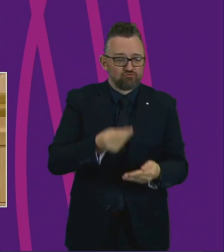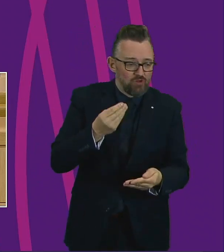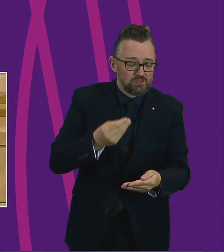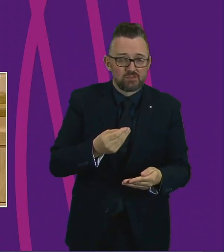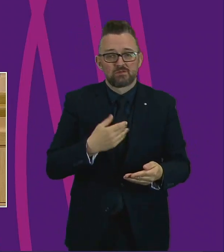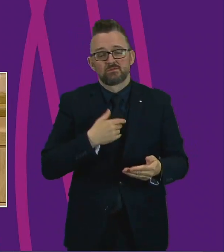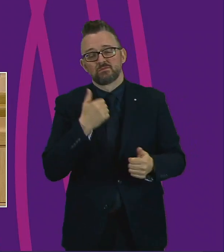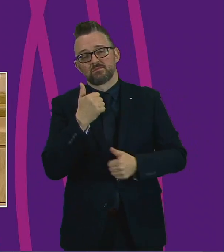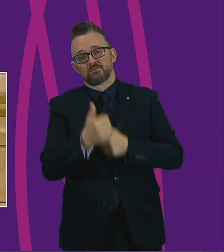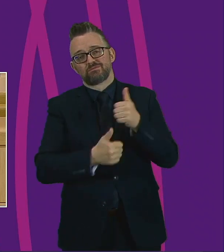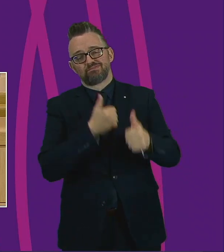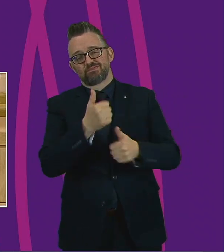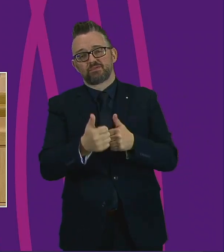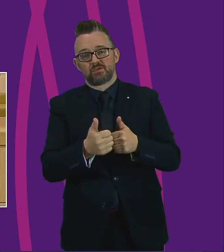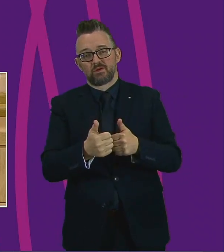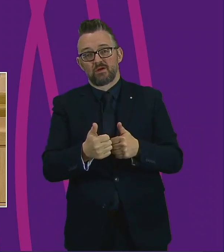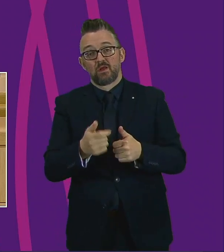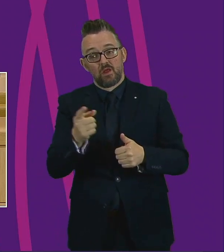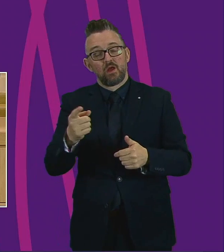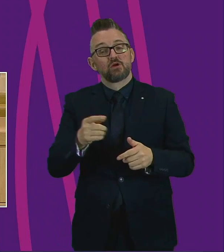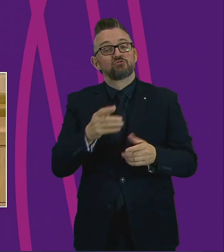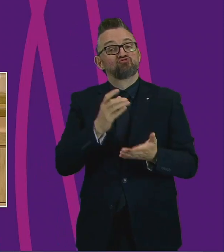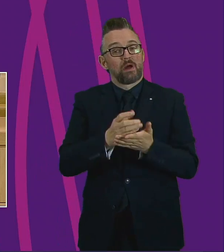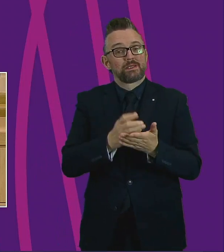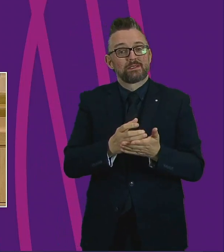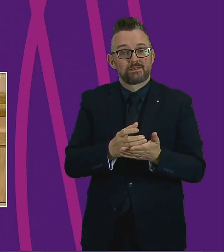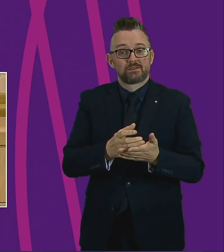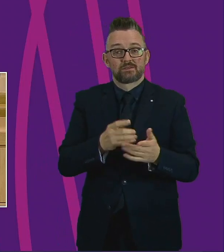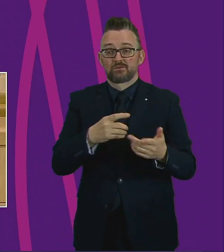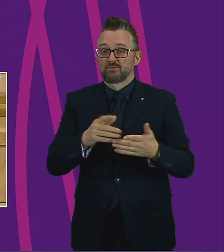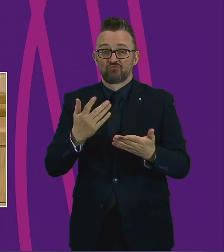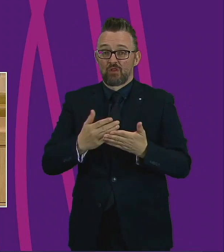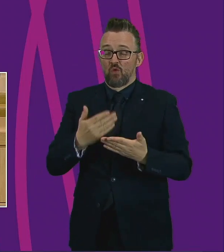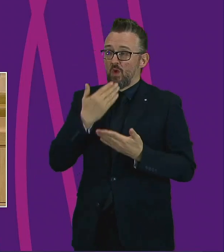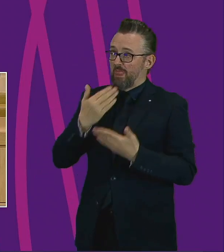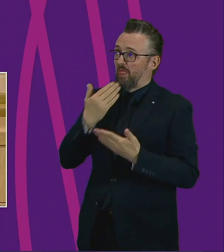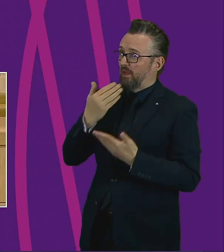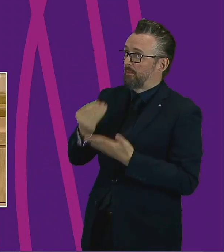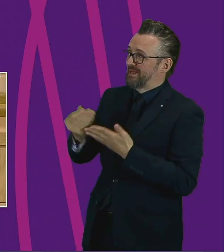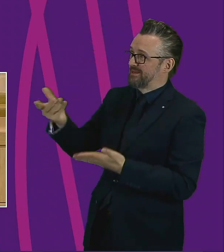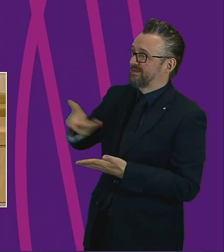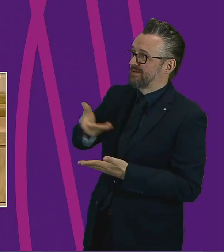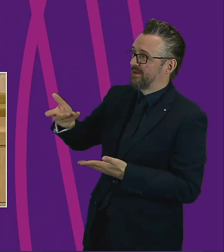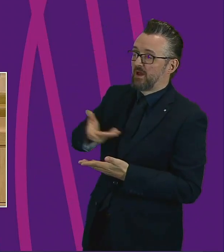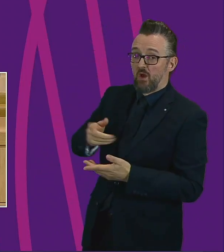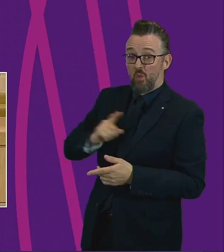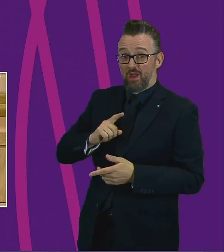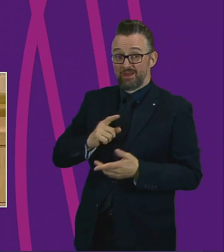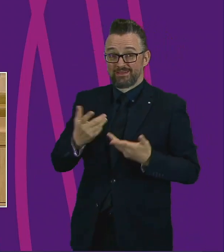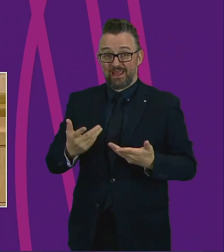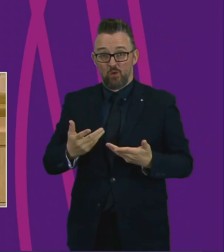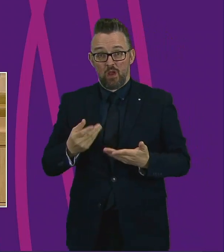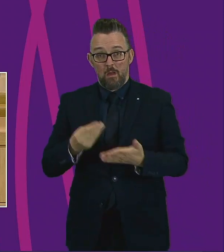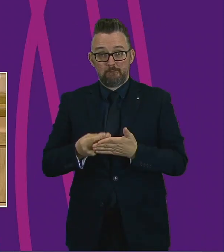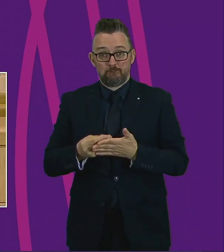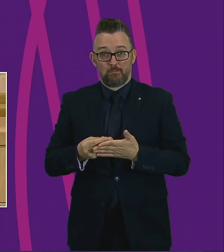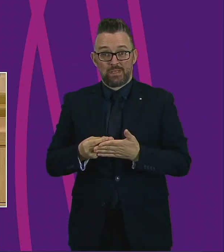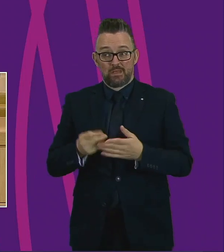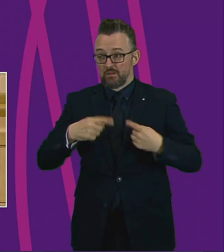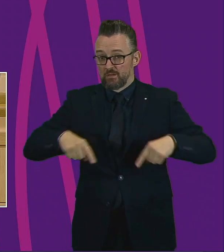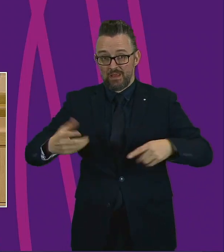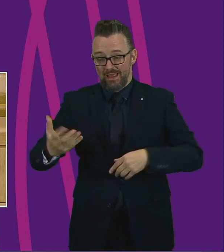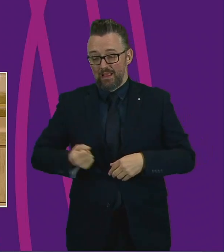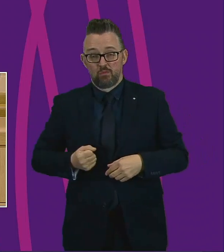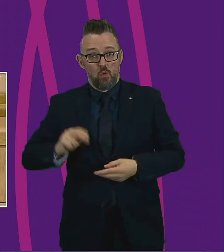local charities and trusts are hugely grateful for these funds, especially at a time when income has been hard to generate.